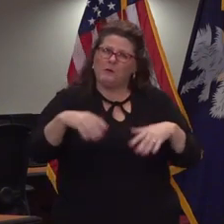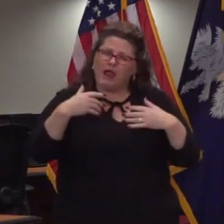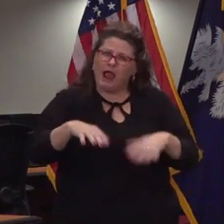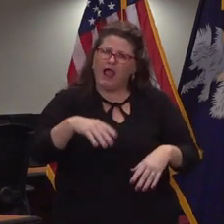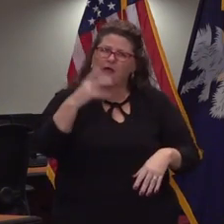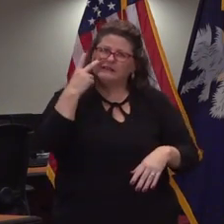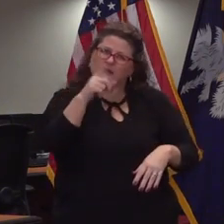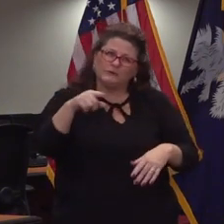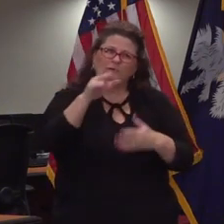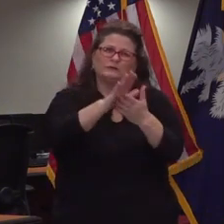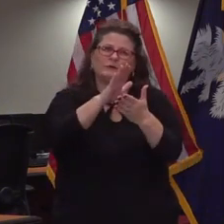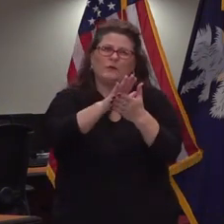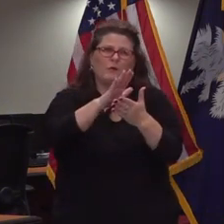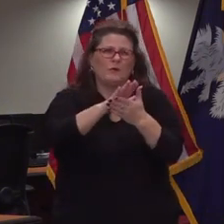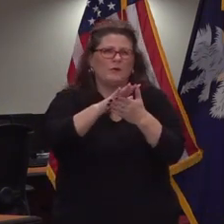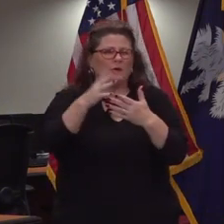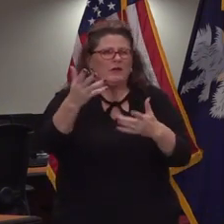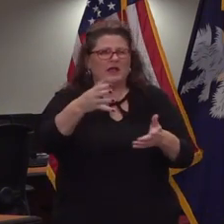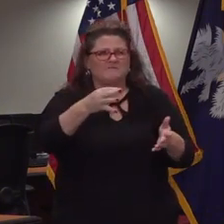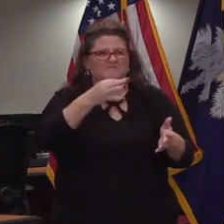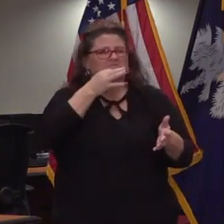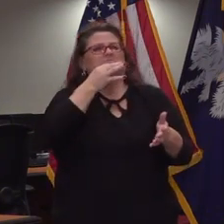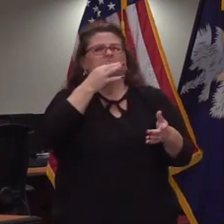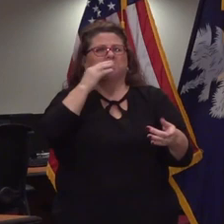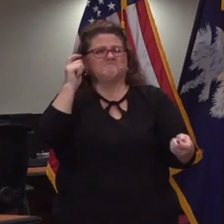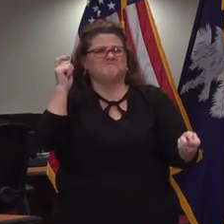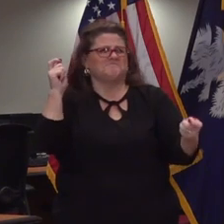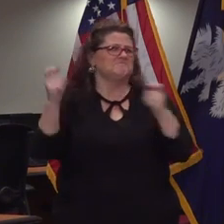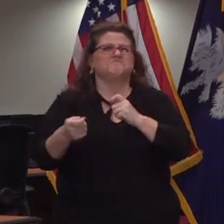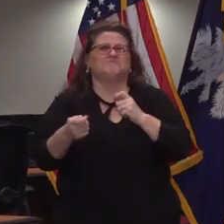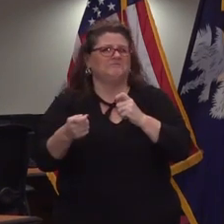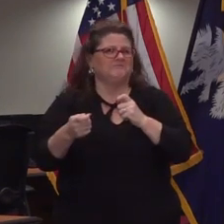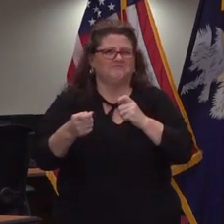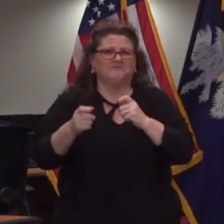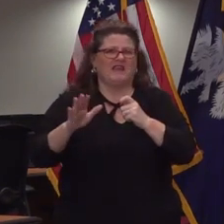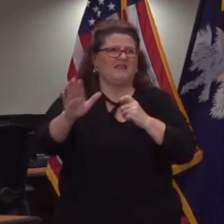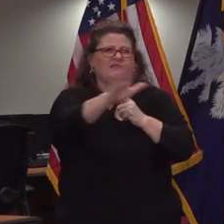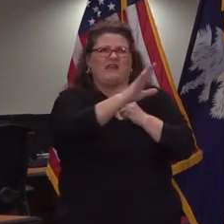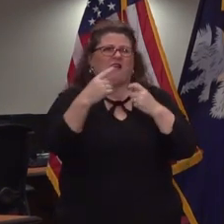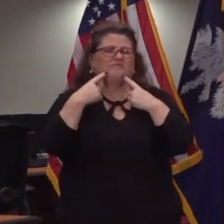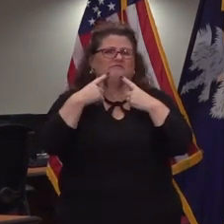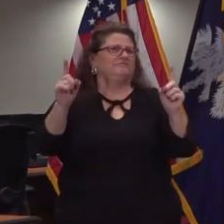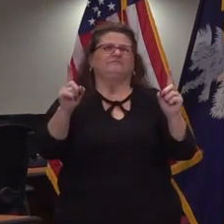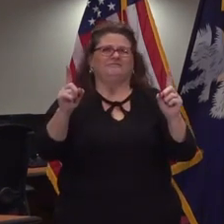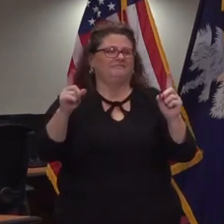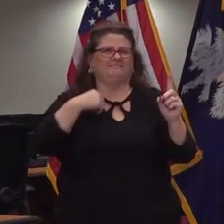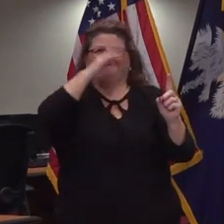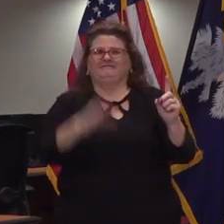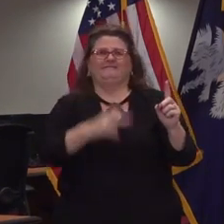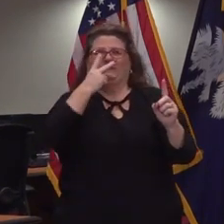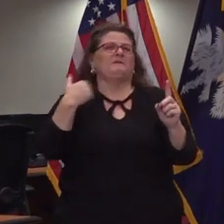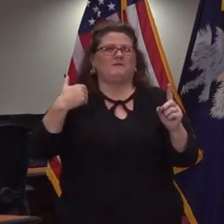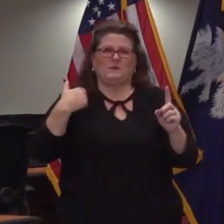to see the effort that has been made the highly successful effort i've never seen anything quite like it to